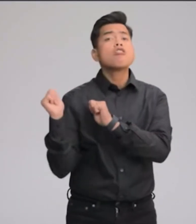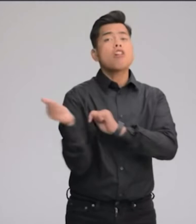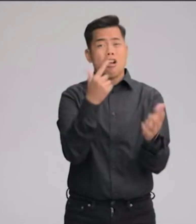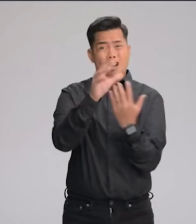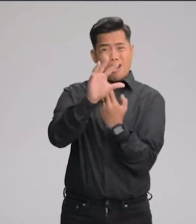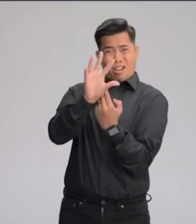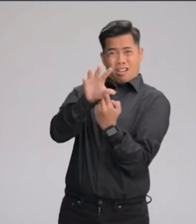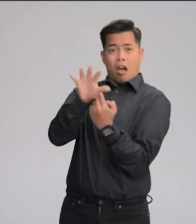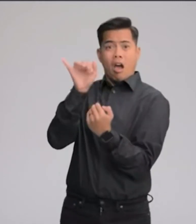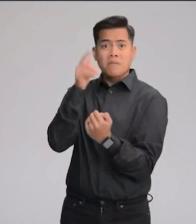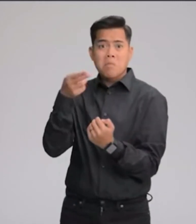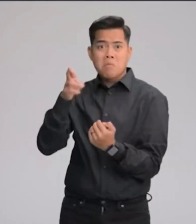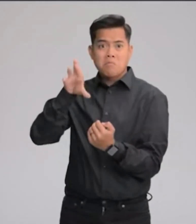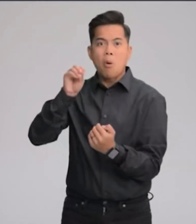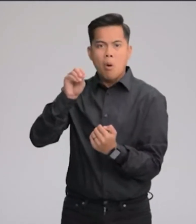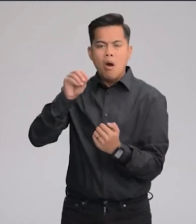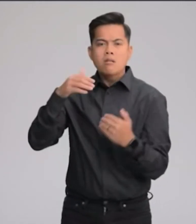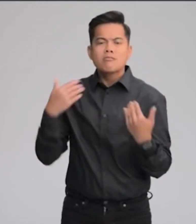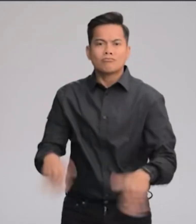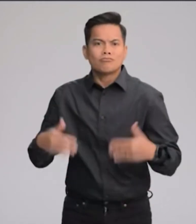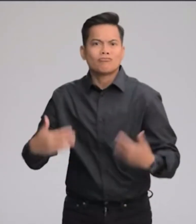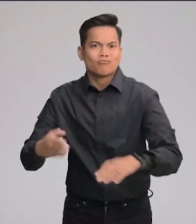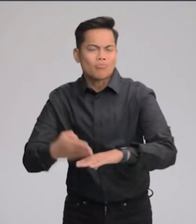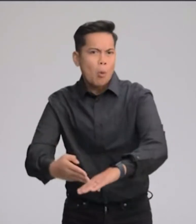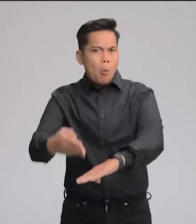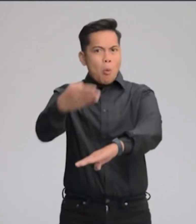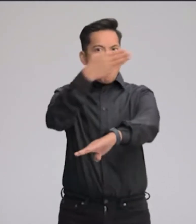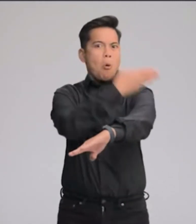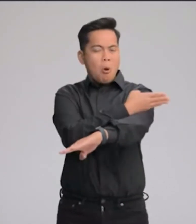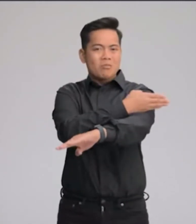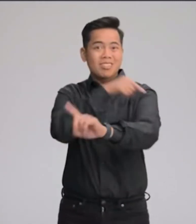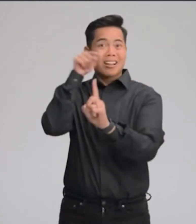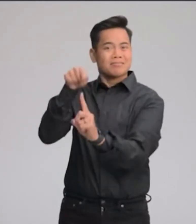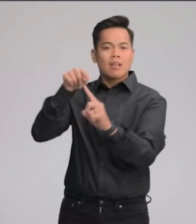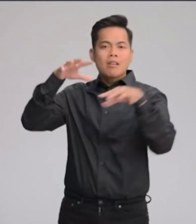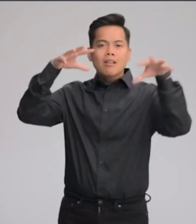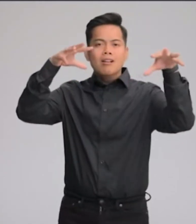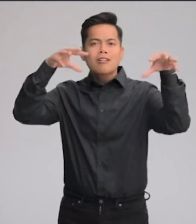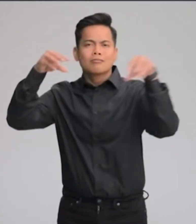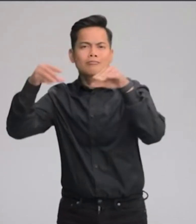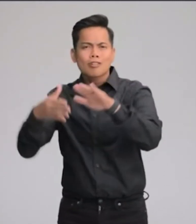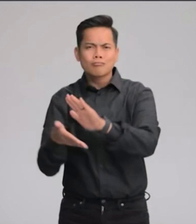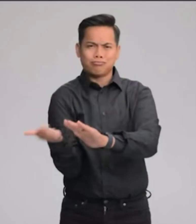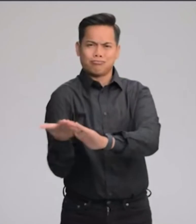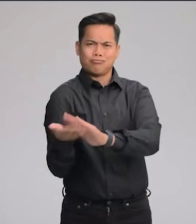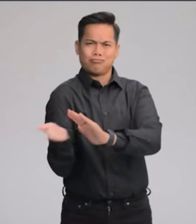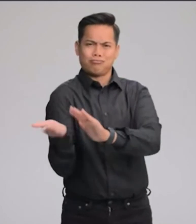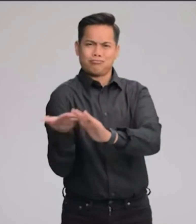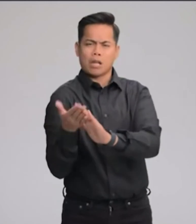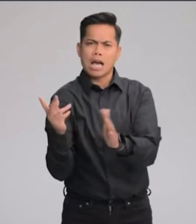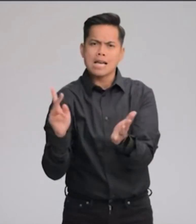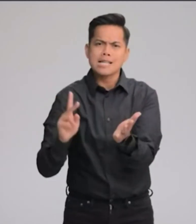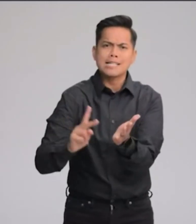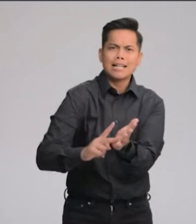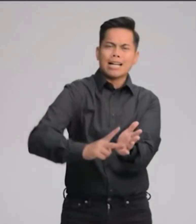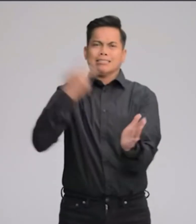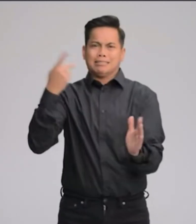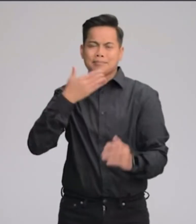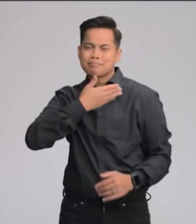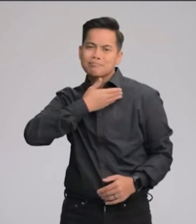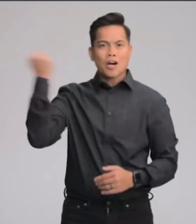get a dramatic improvement in low-light performance, including up to two times better for the telephoto camera.